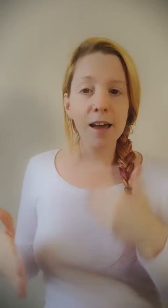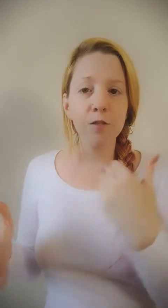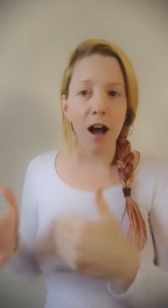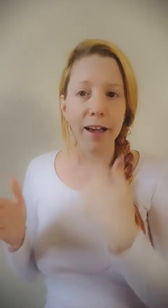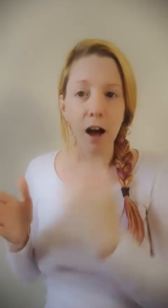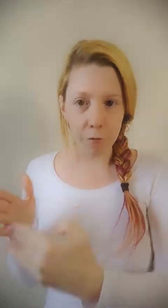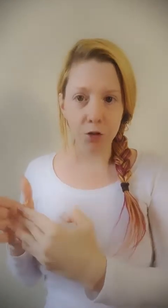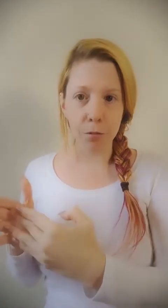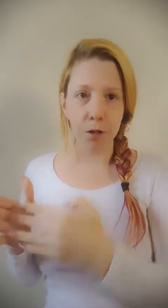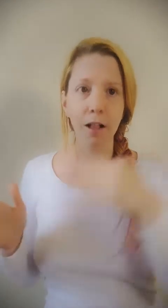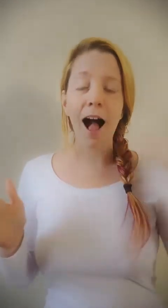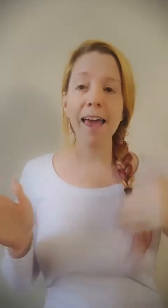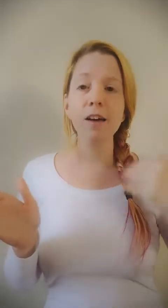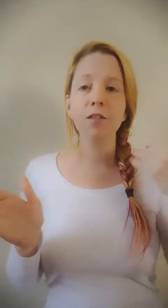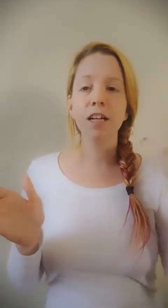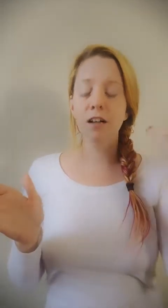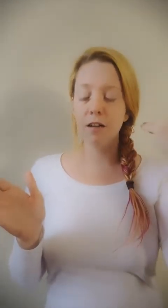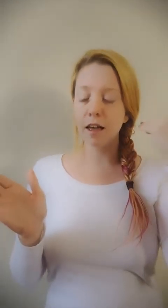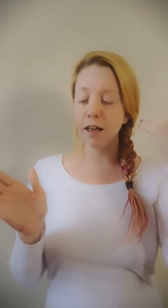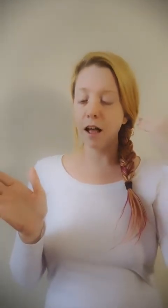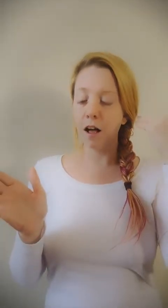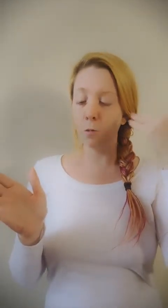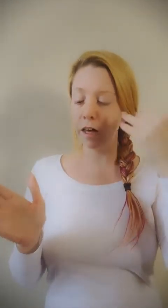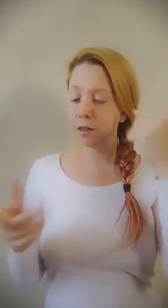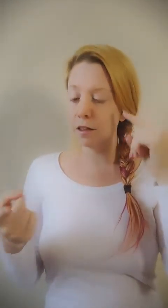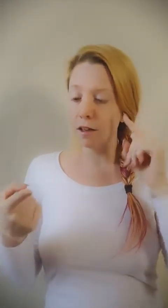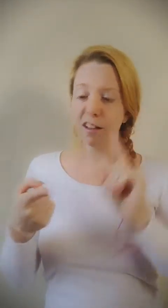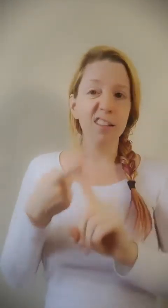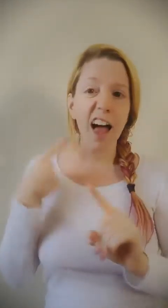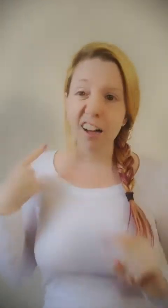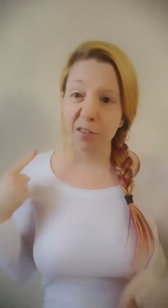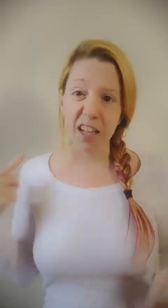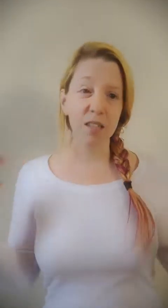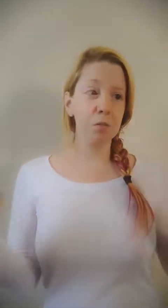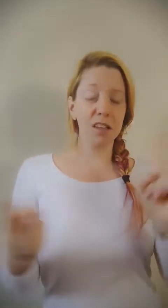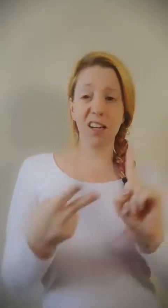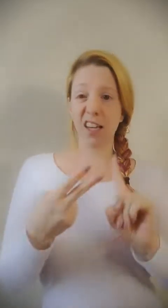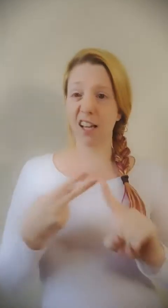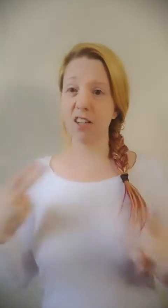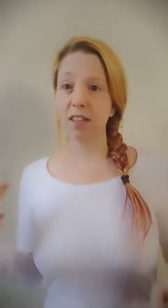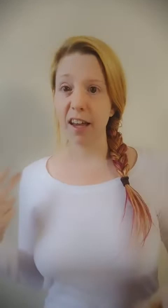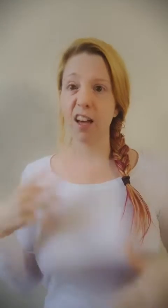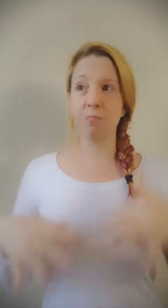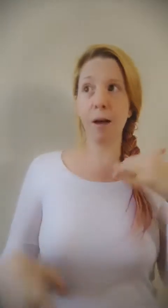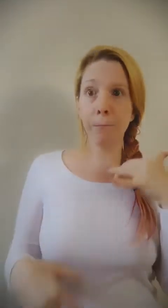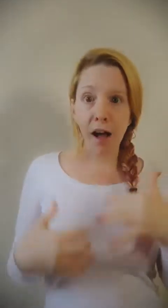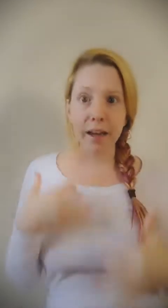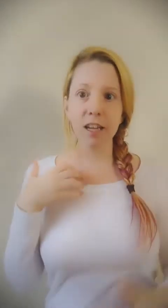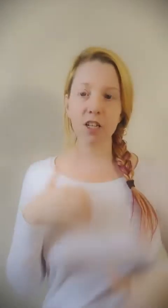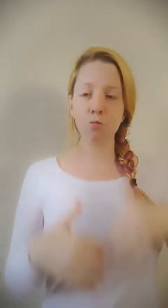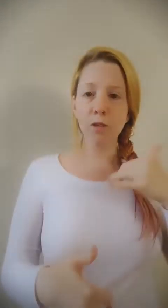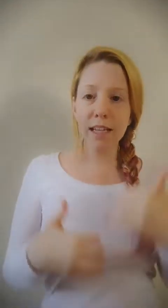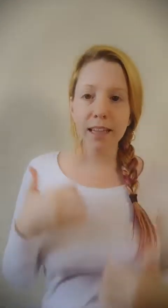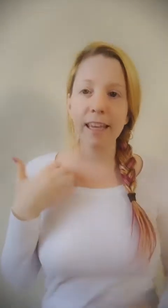have gotten comfortable. I have, with lack of flexibility and just like, my body just really